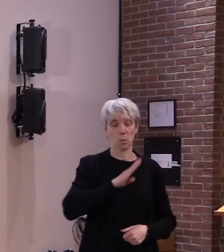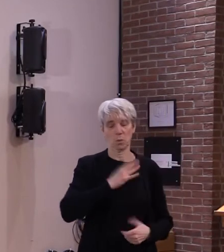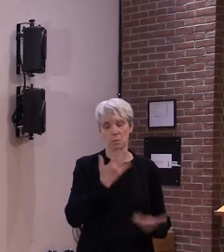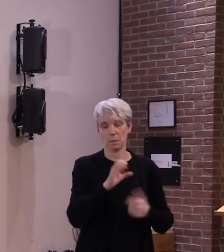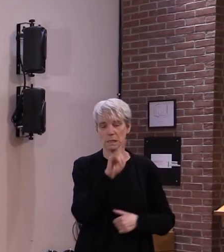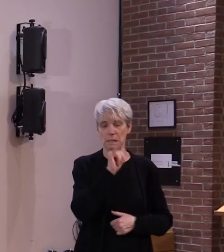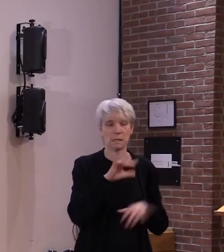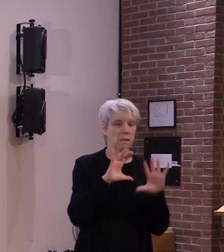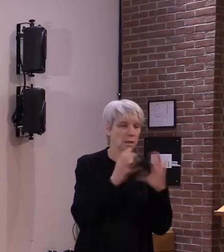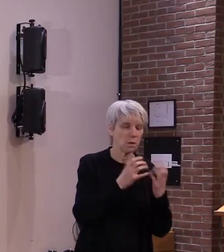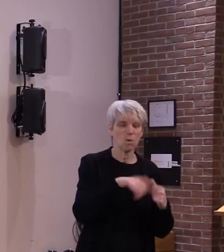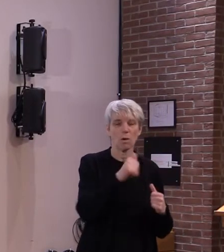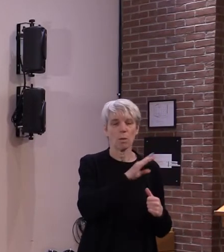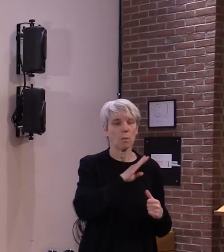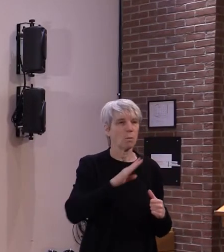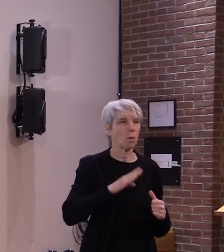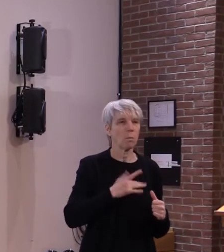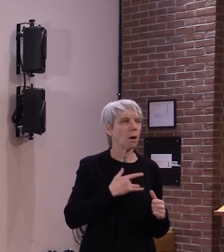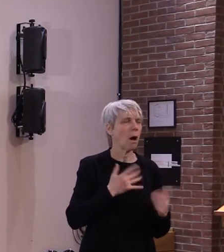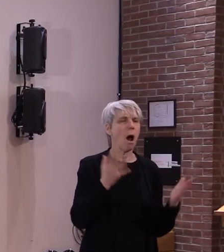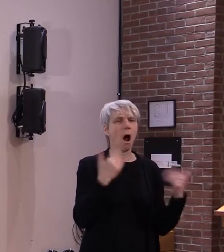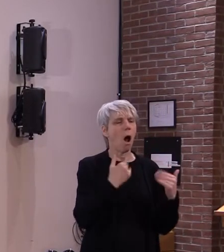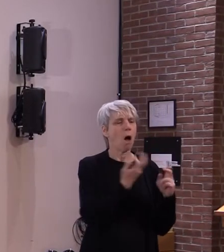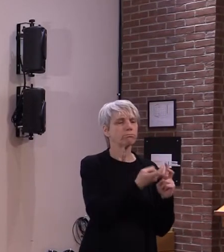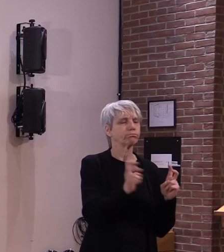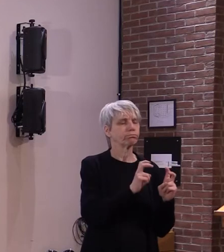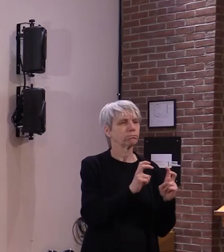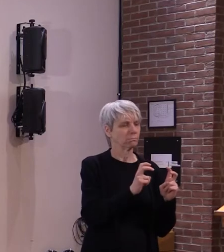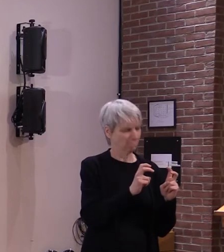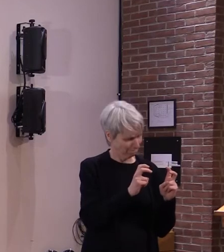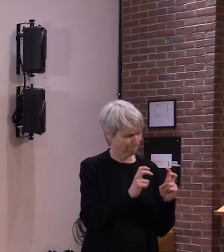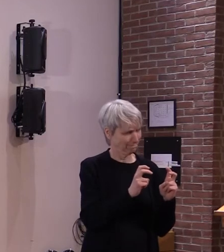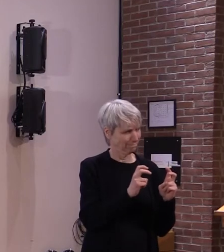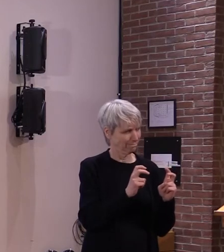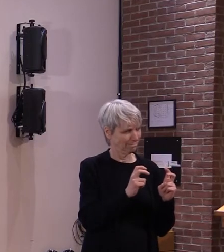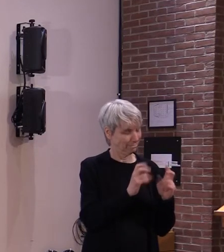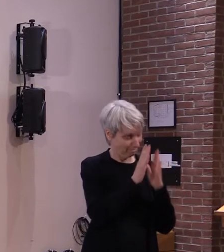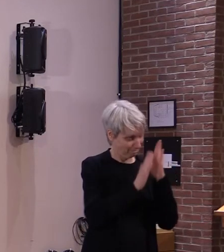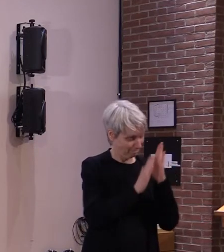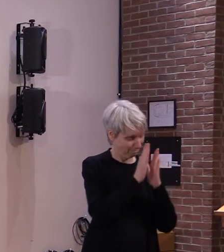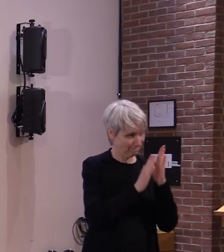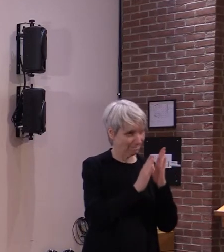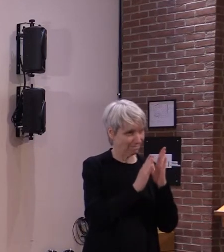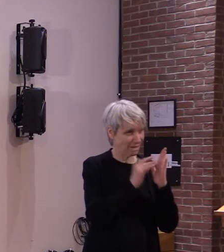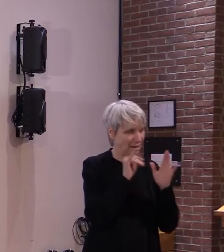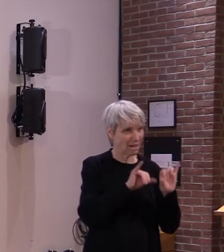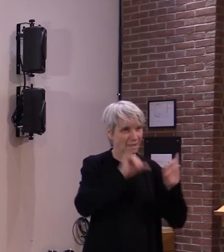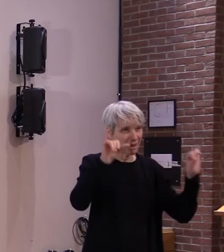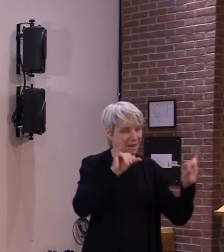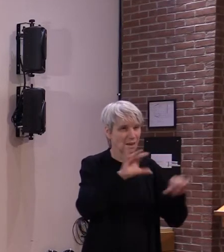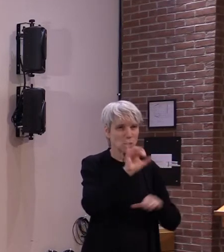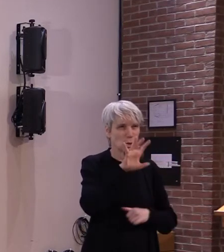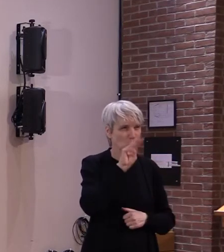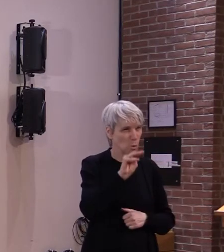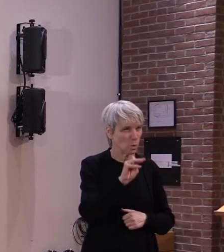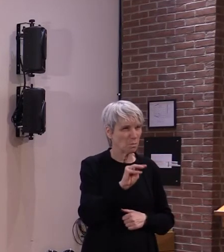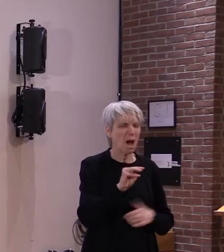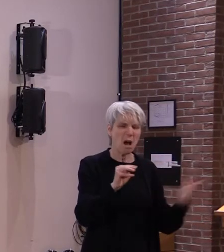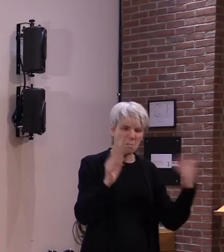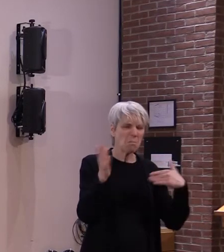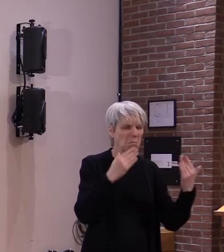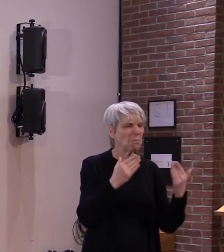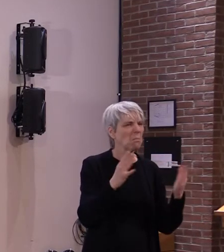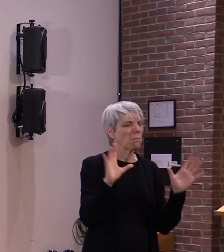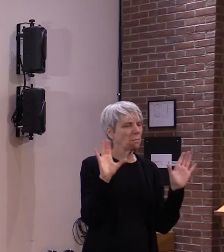something that you would suggest might not be the greatest idea we would definitely agree with you on that